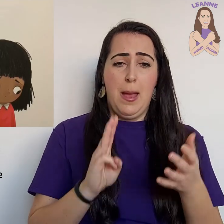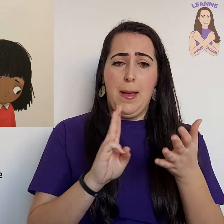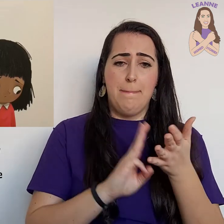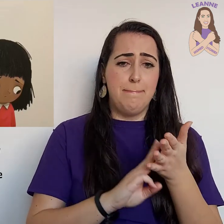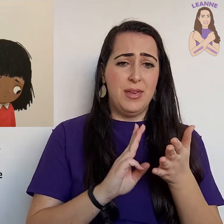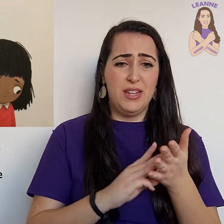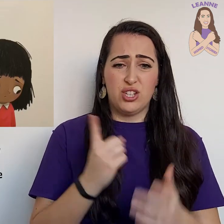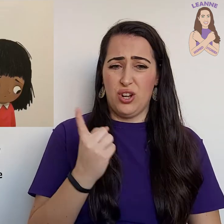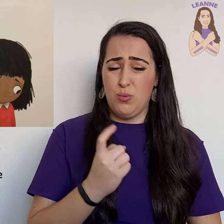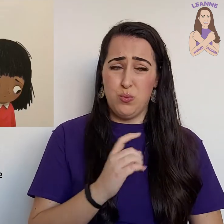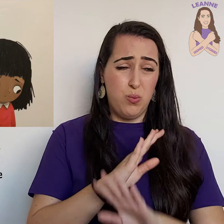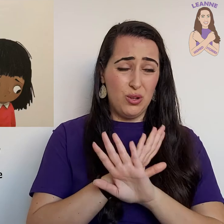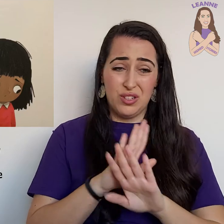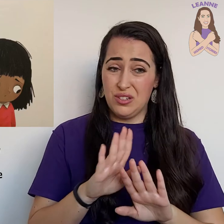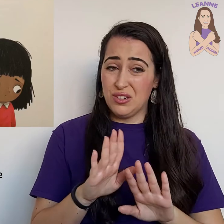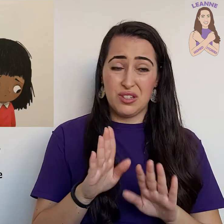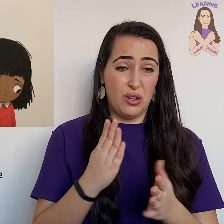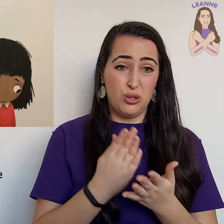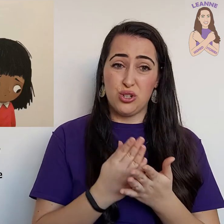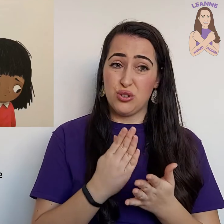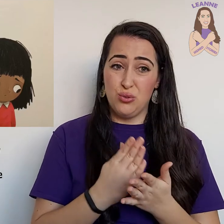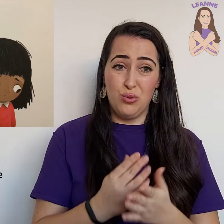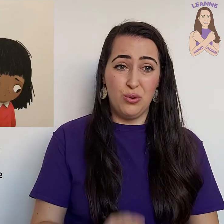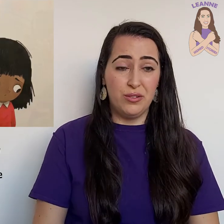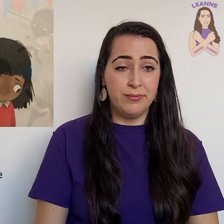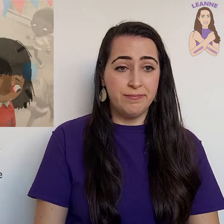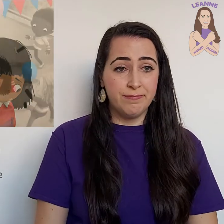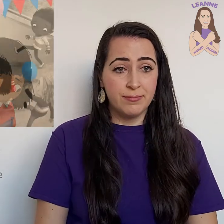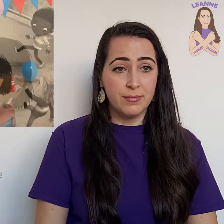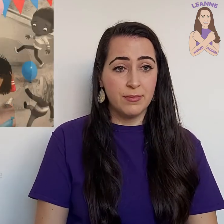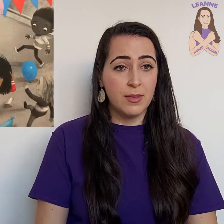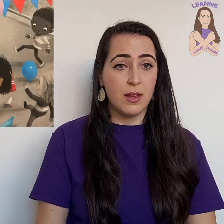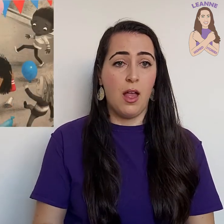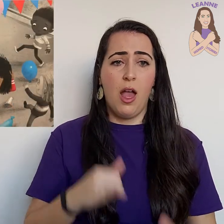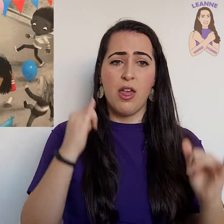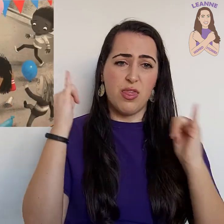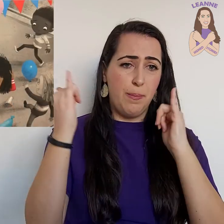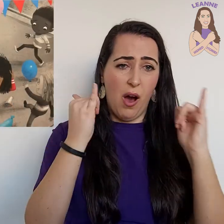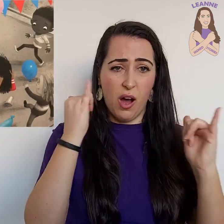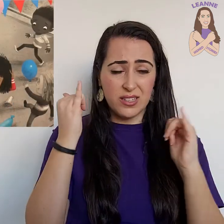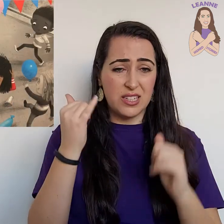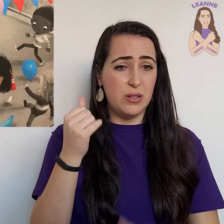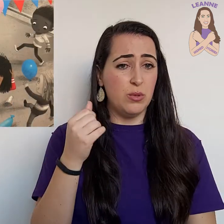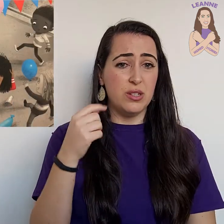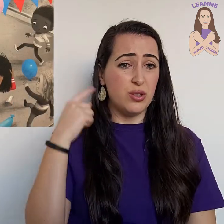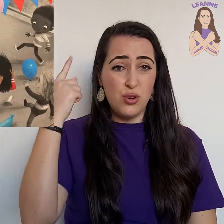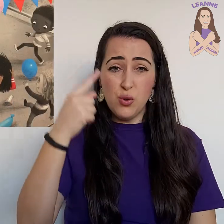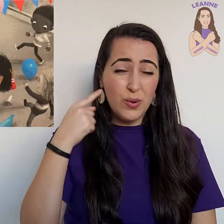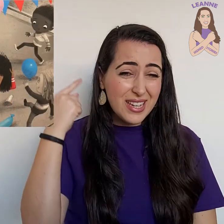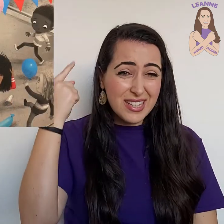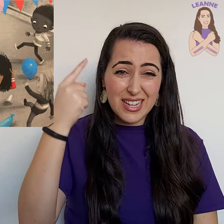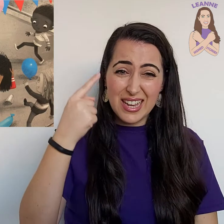Misha wasn't so sure. The party was noisy,